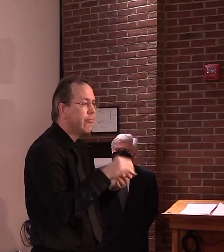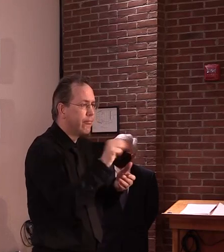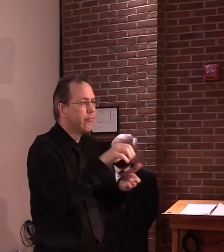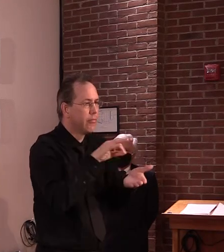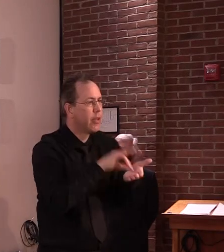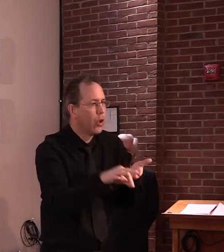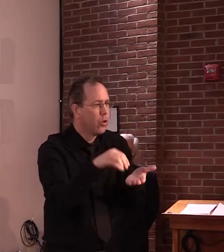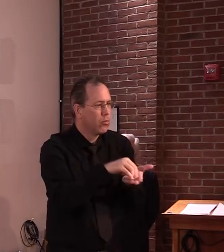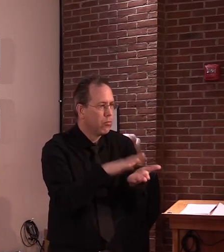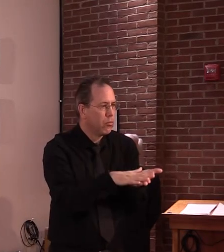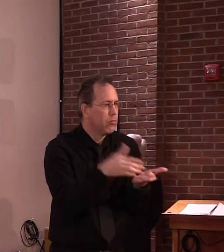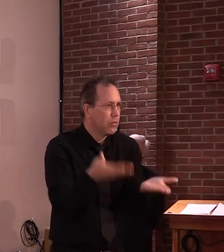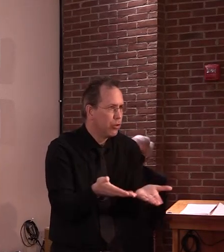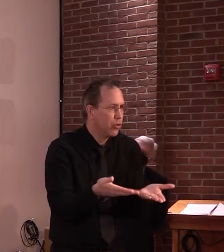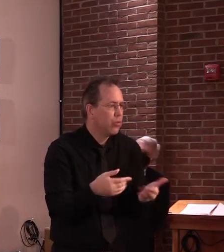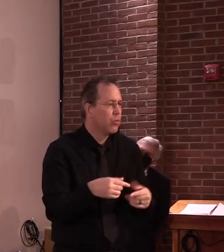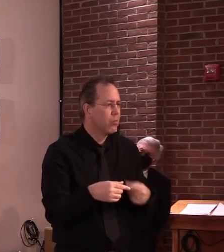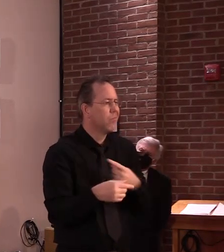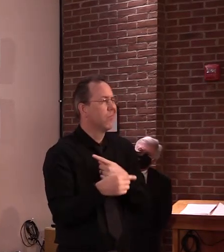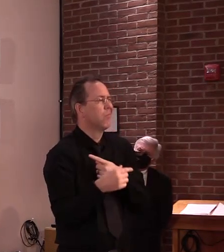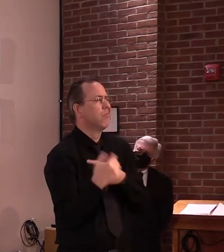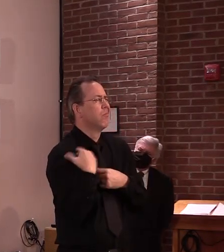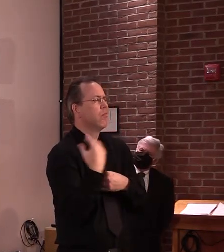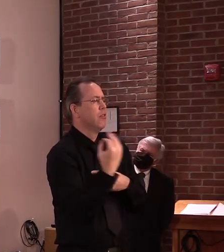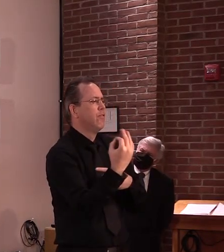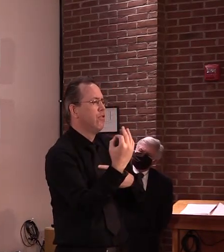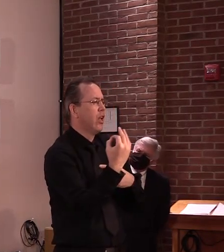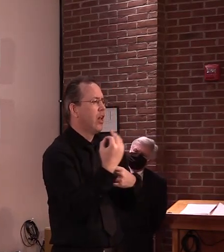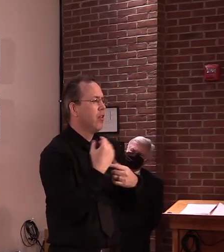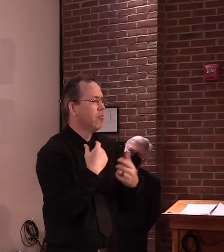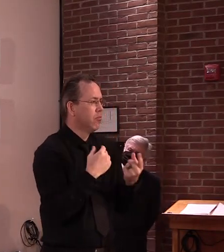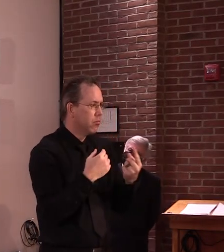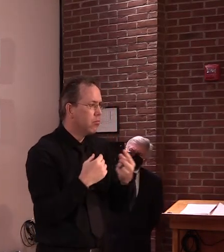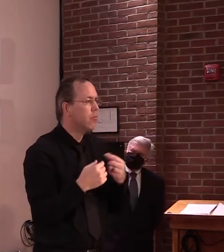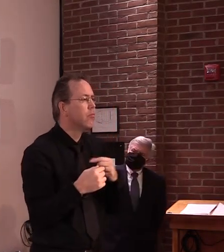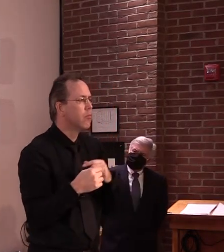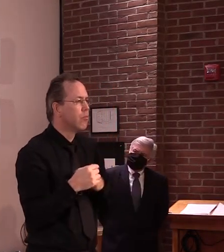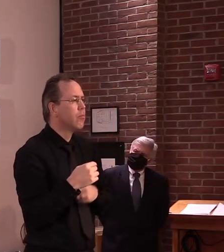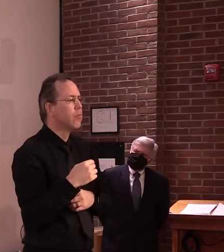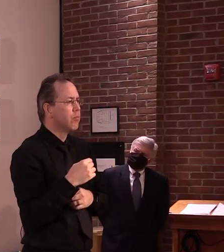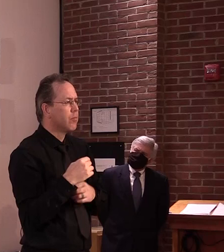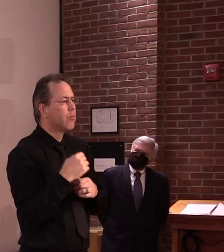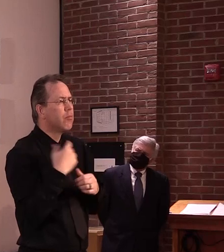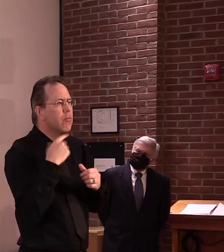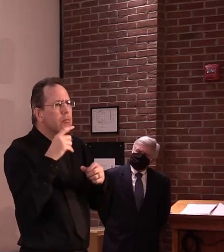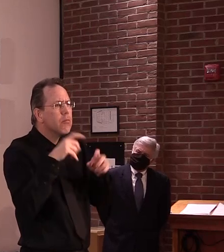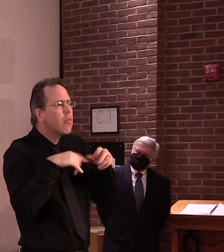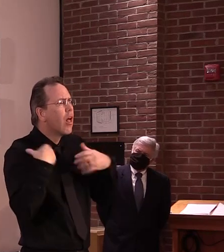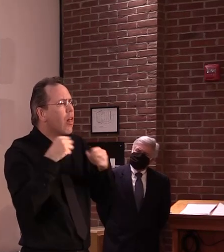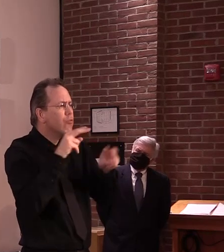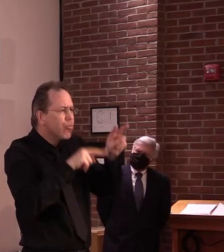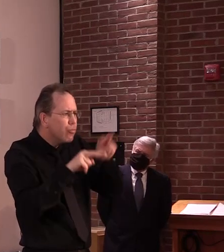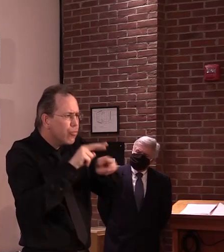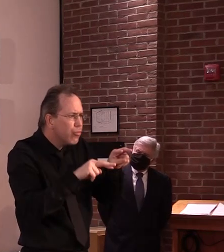health surveillance section is going to be connecting with you so we can be very specific about all the different categories.